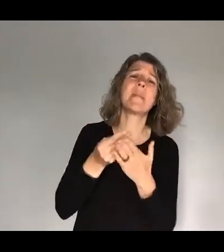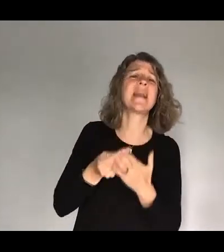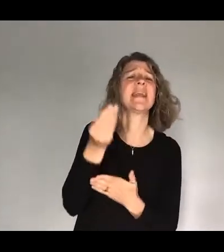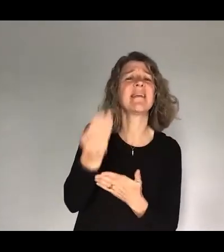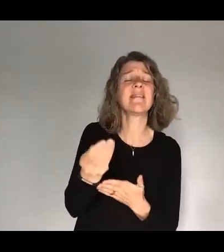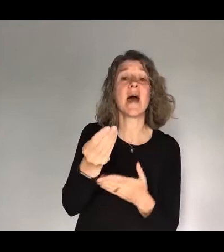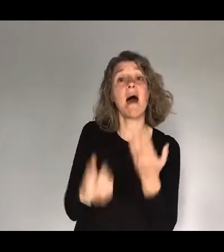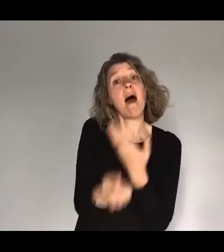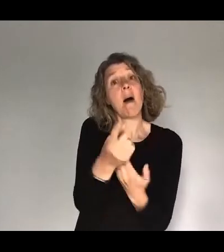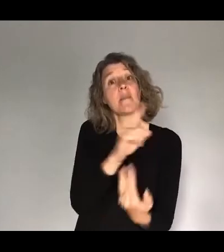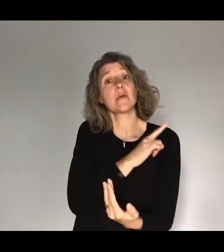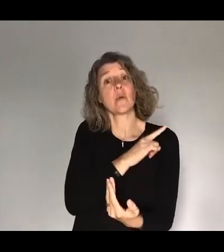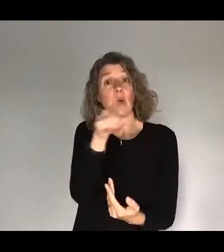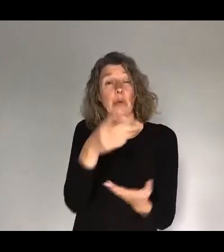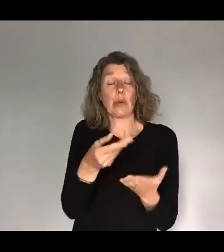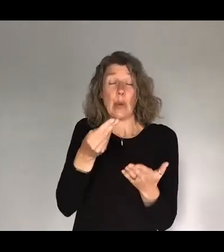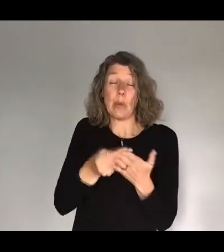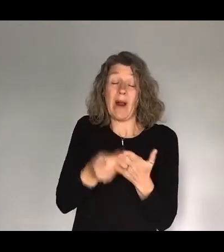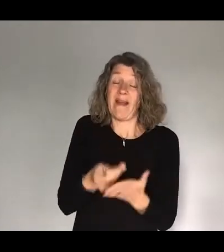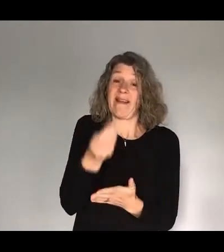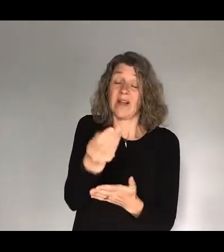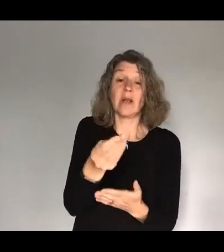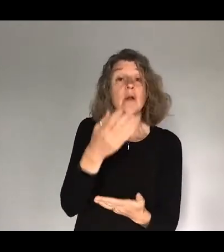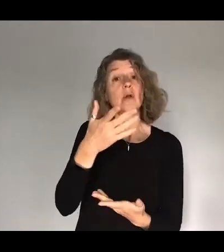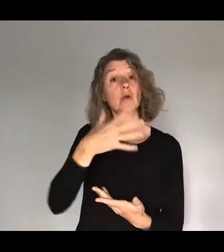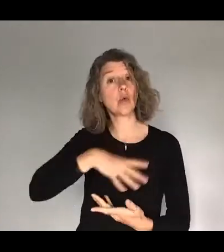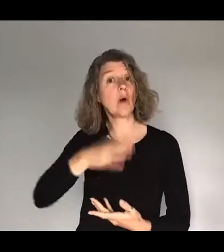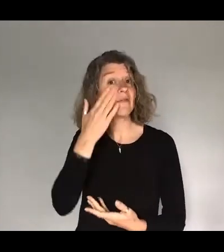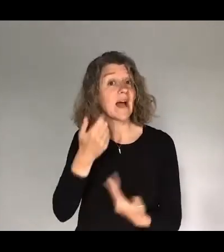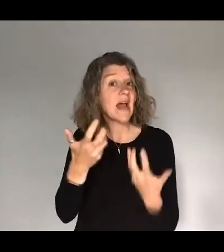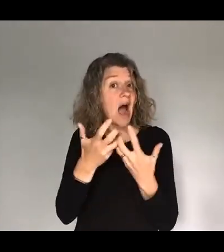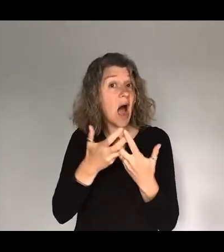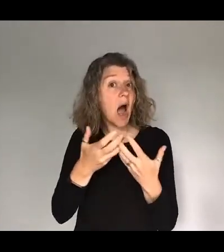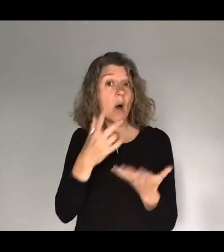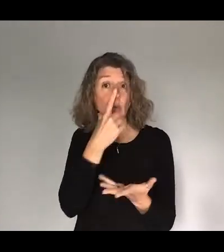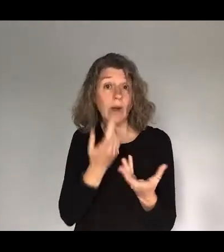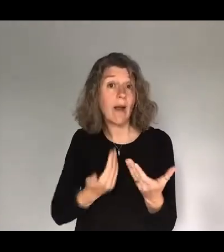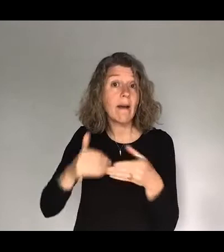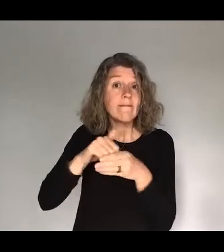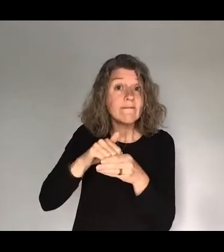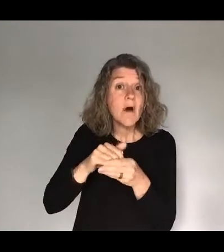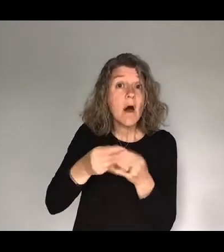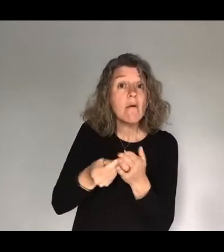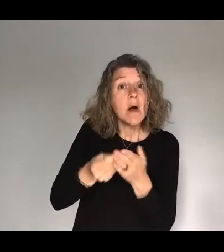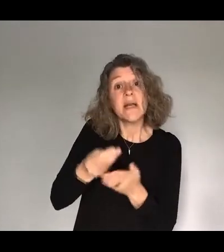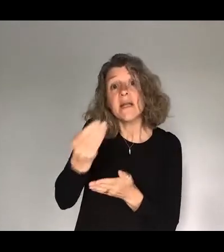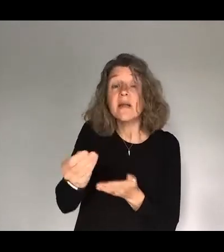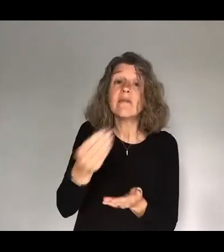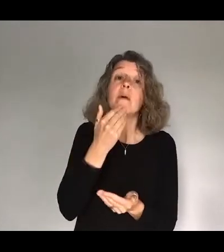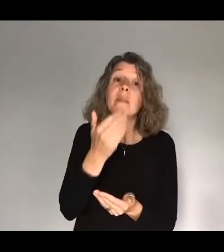your radical giving. And if you'd like to find out more about how you can contribute to everything that's happening in the life of our church, please visit htb.org forward